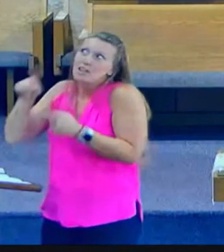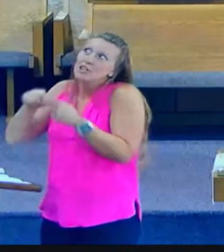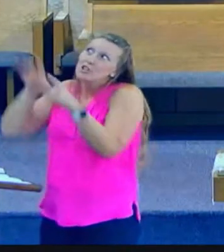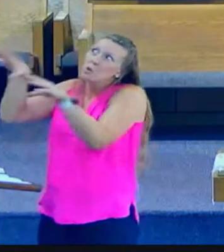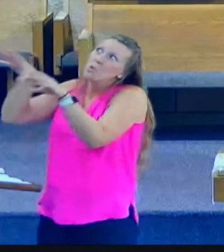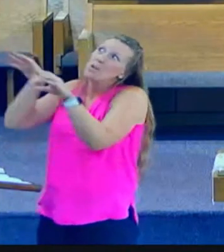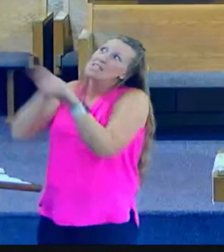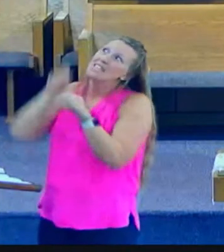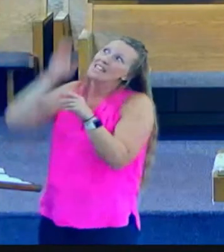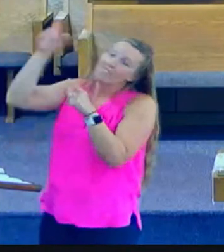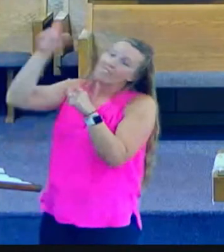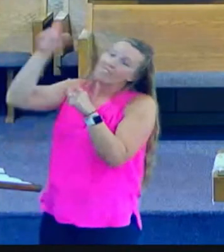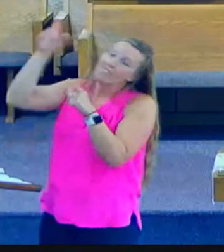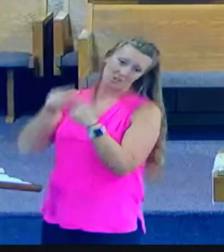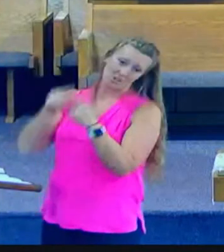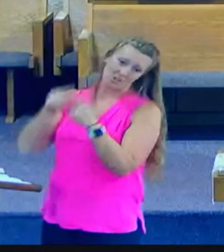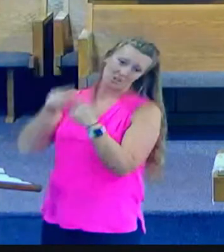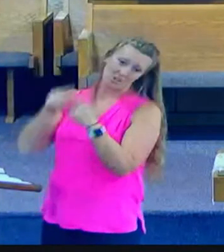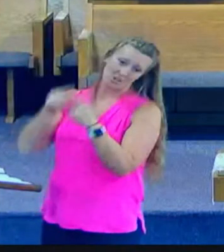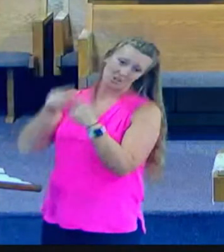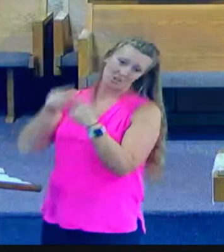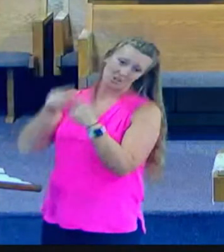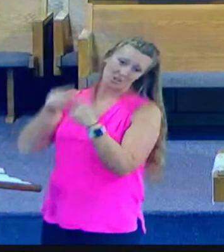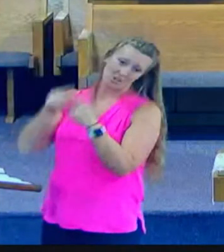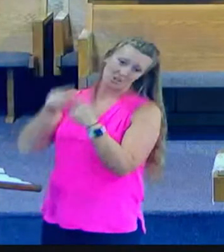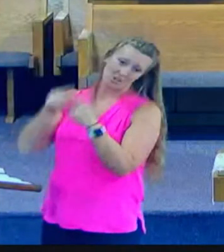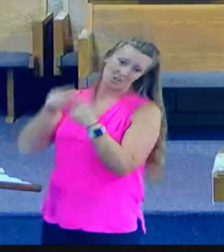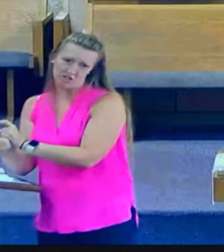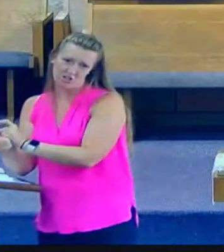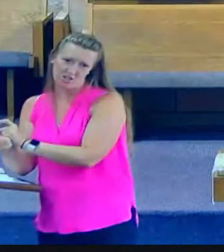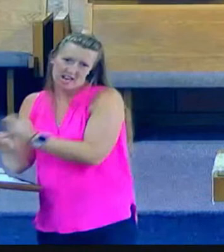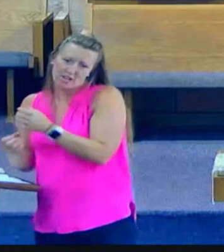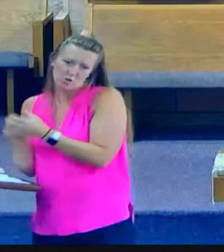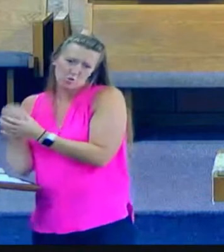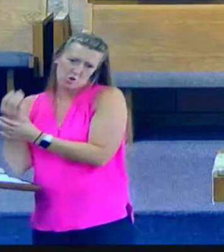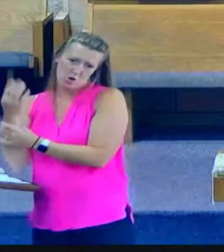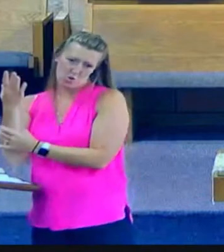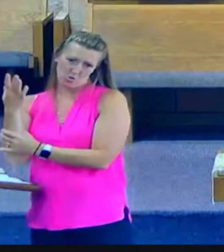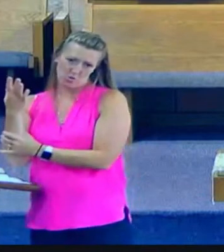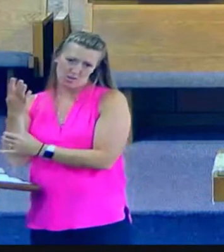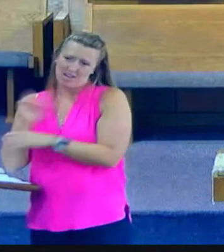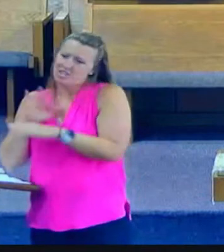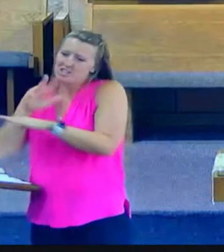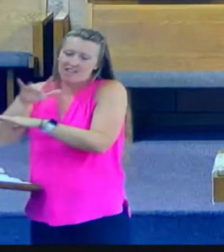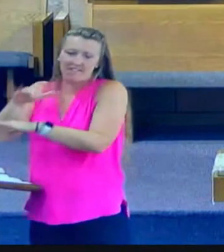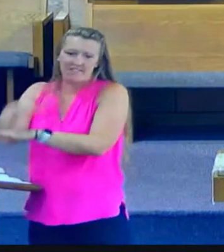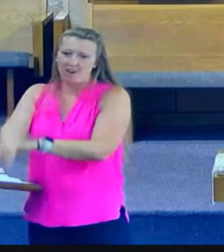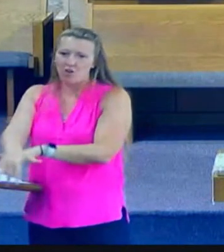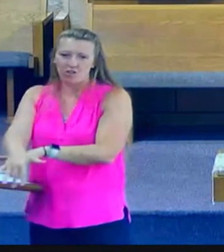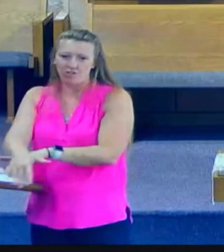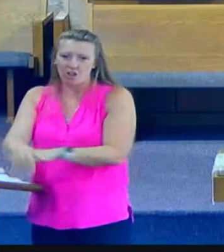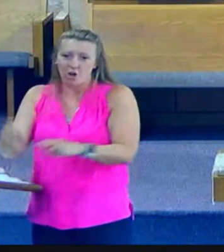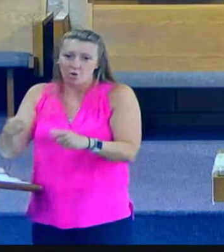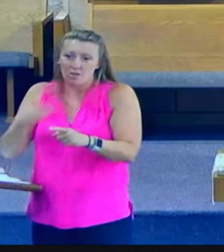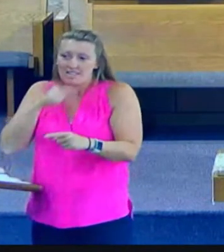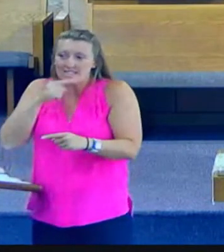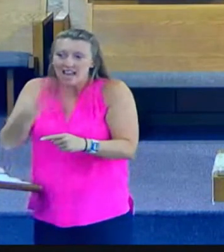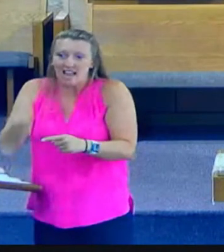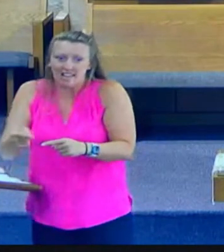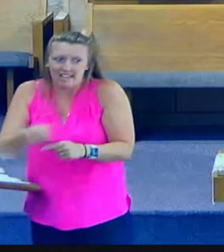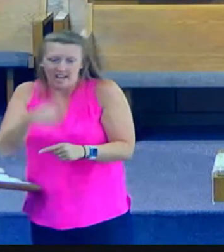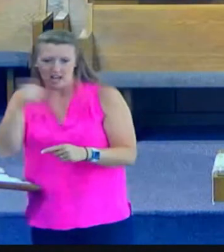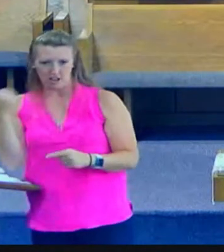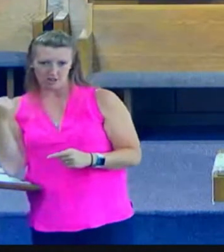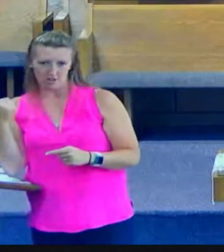take that living water that he offers and let it become within us a fountain of water springing up into